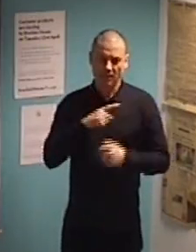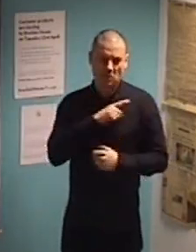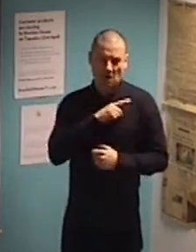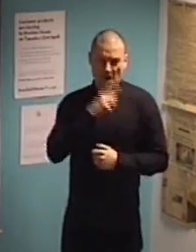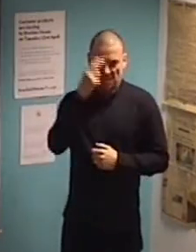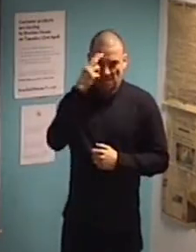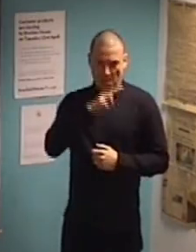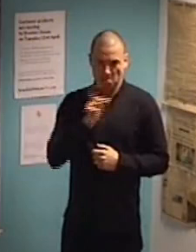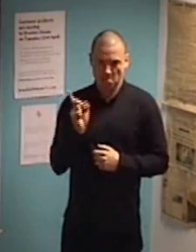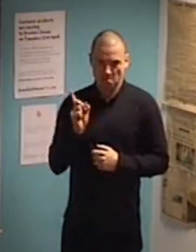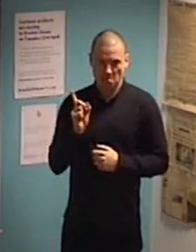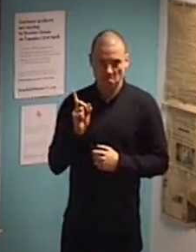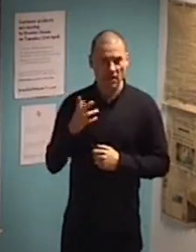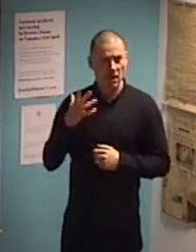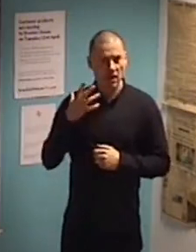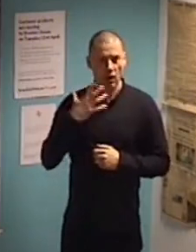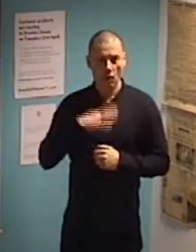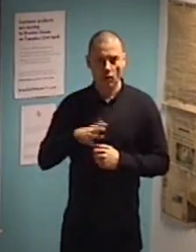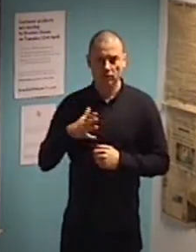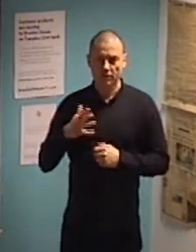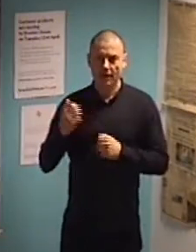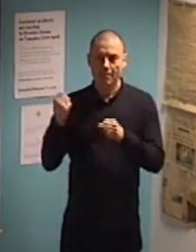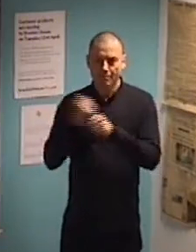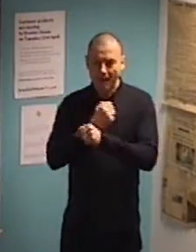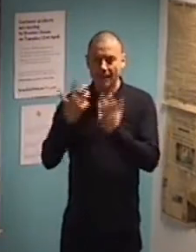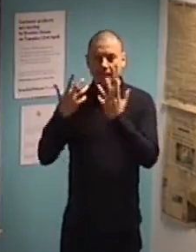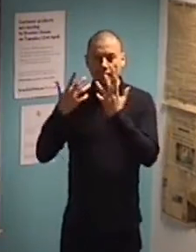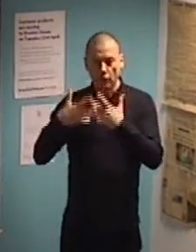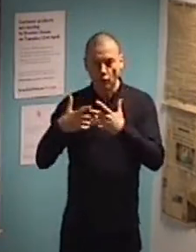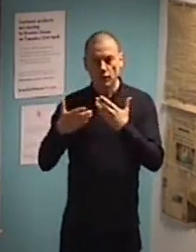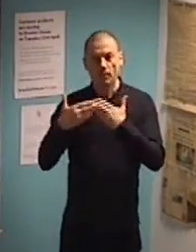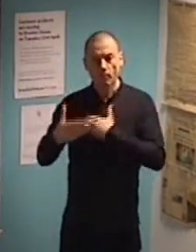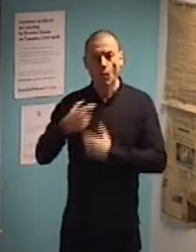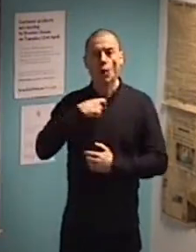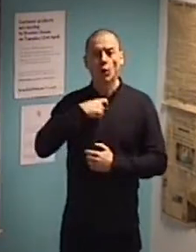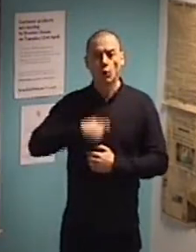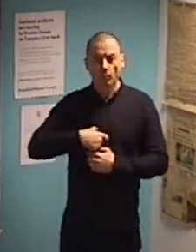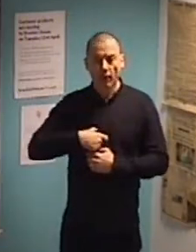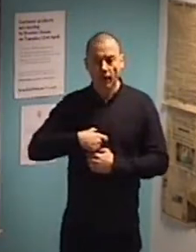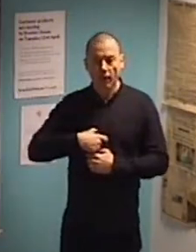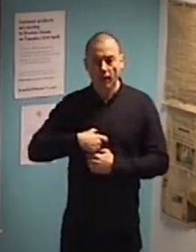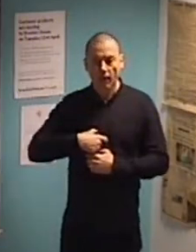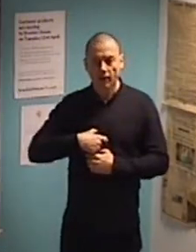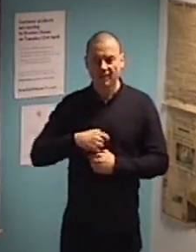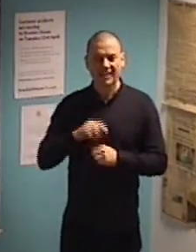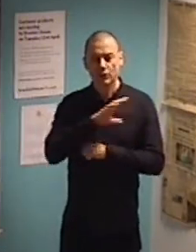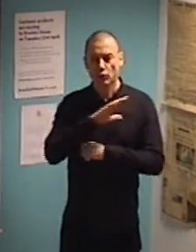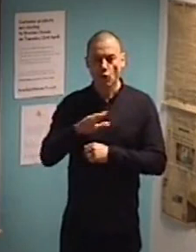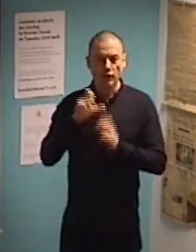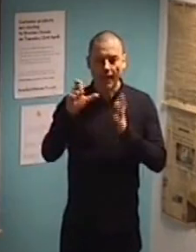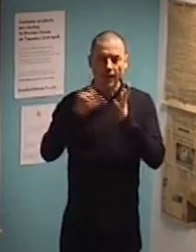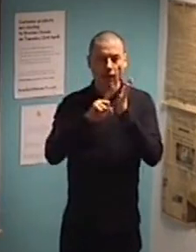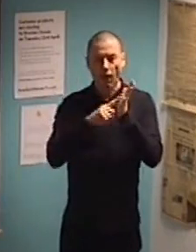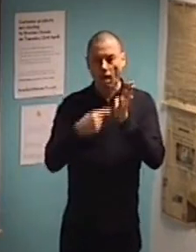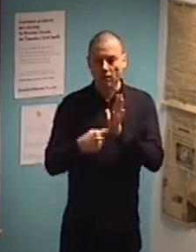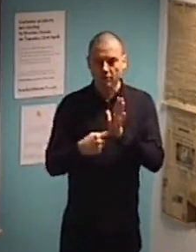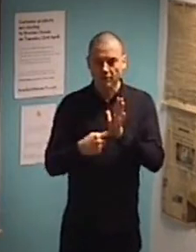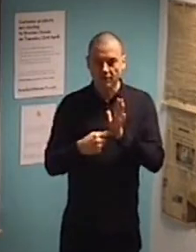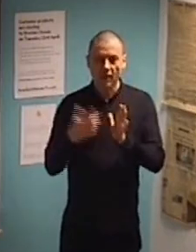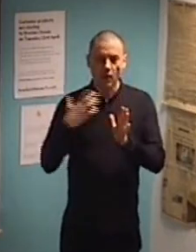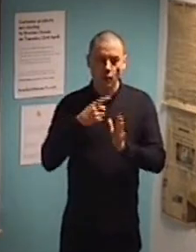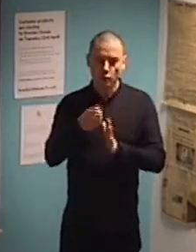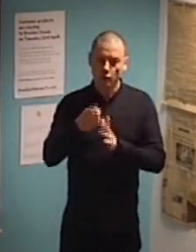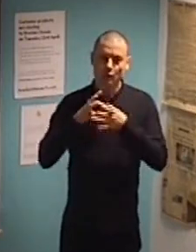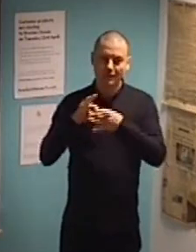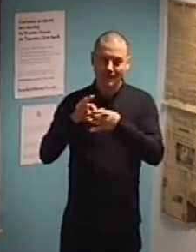make the technology more human. It's not that cold. So that you can interact with the technology more in an emotional